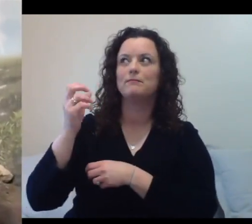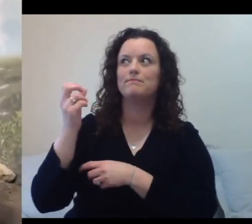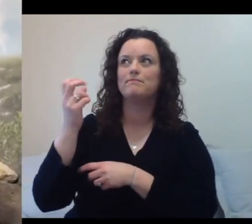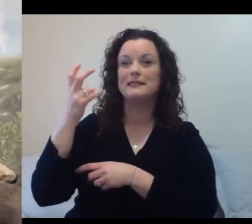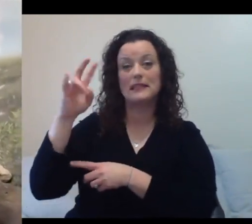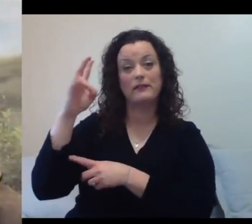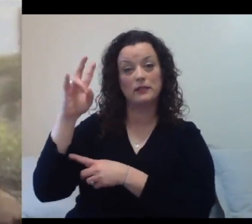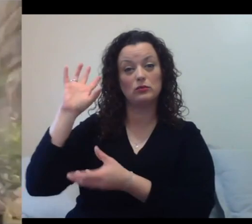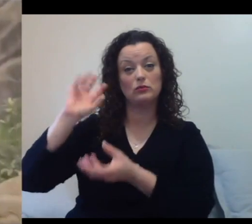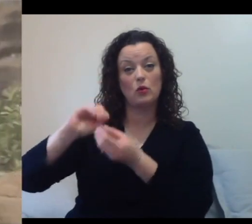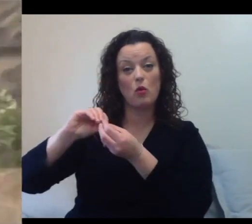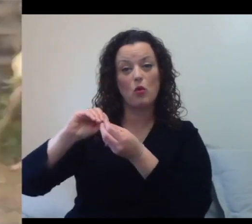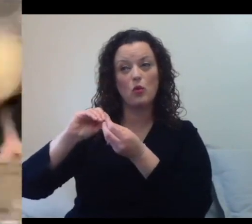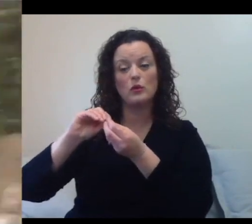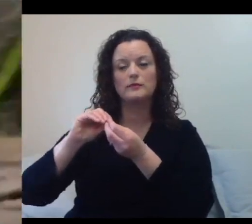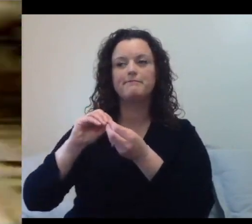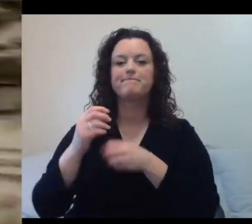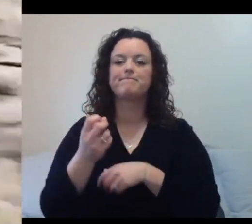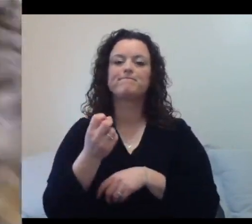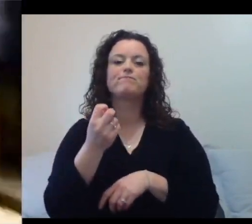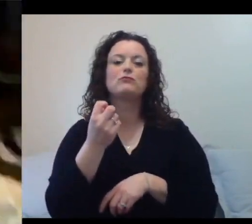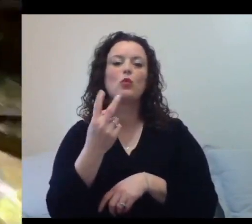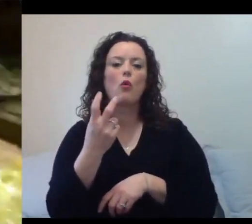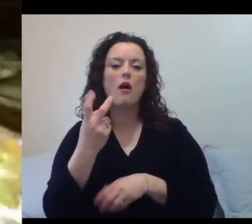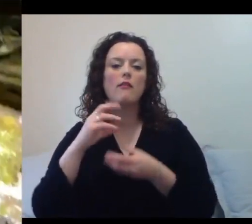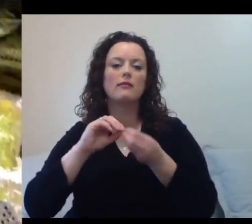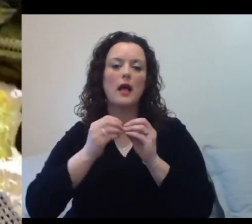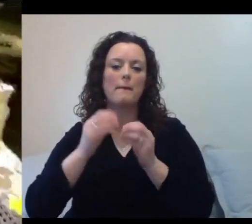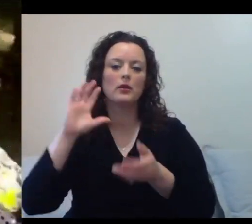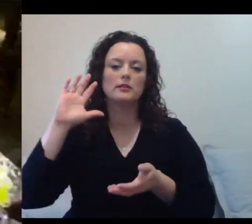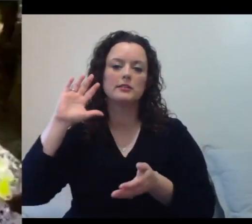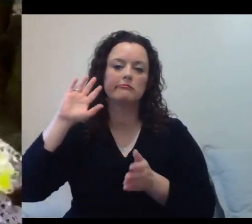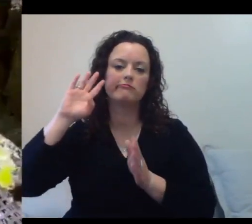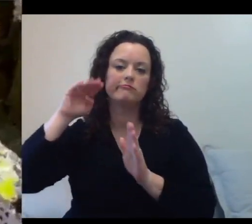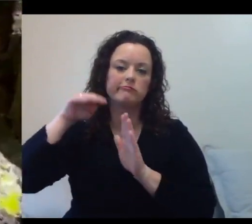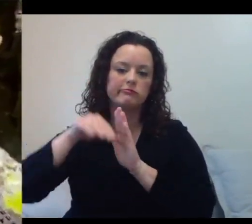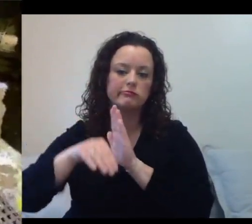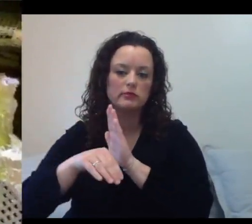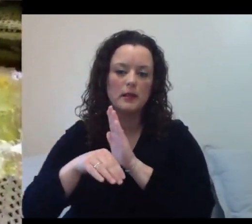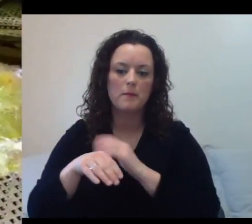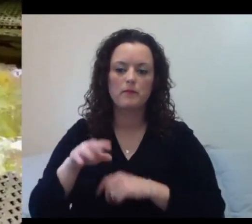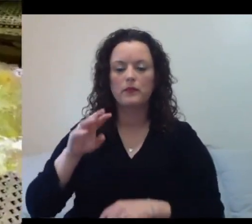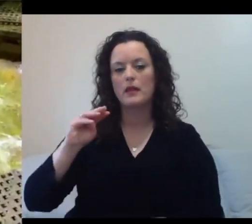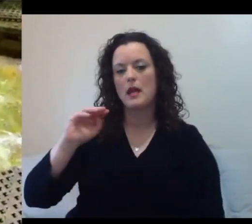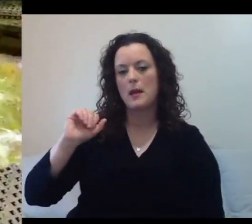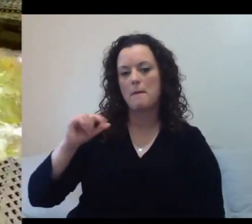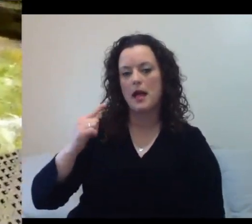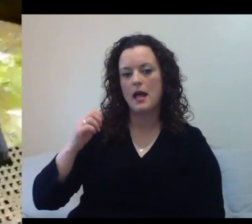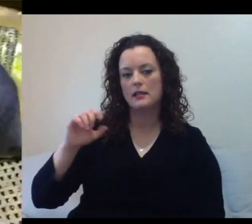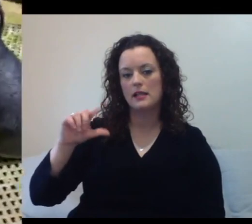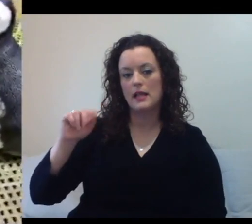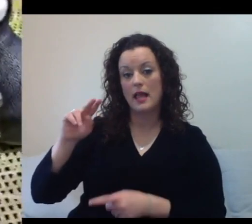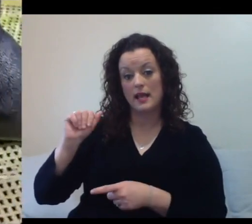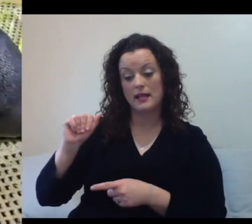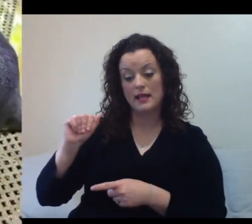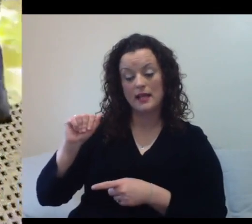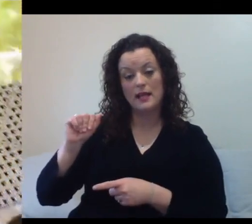to endangered species, our Magellana peoples that are hanging out, those guys are also a threat. The African peoples that we have here, those guys are endangered.